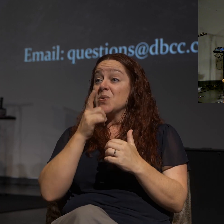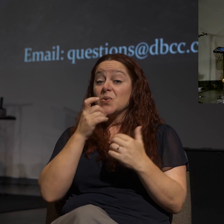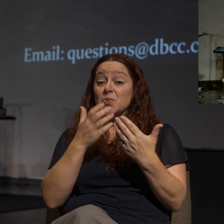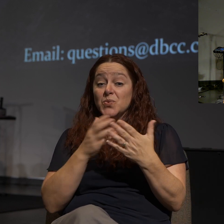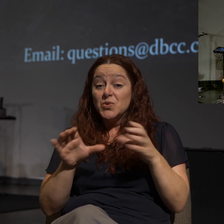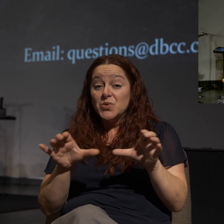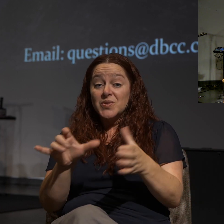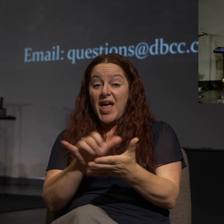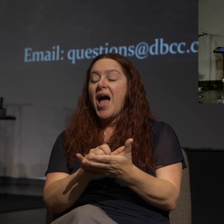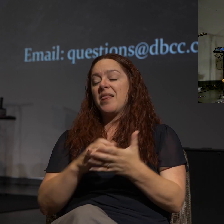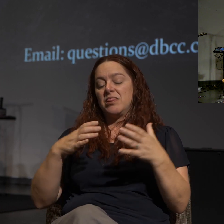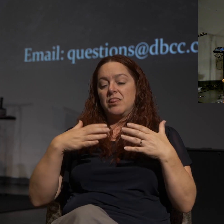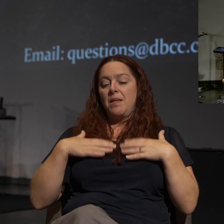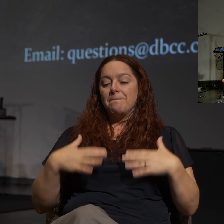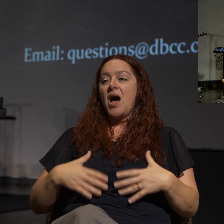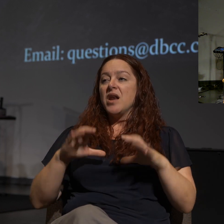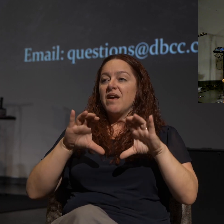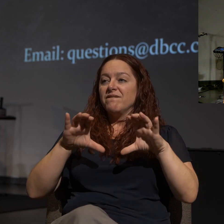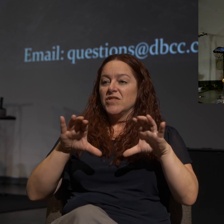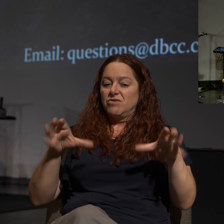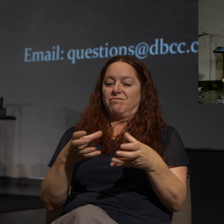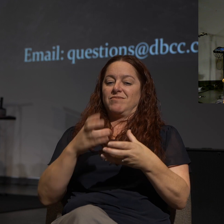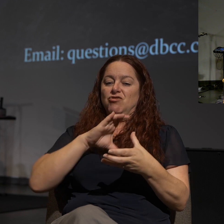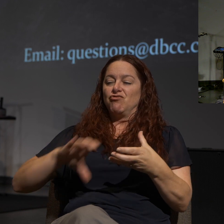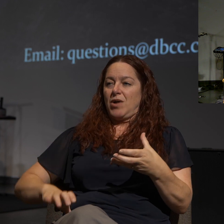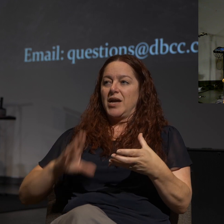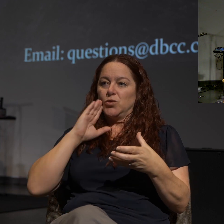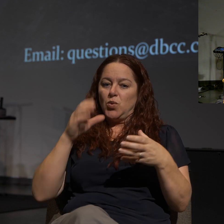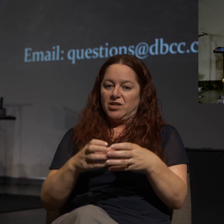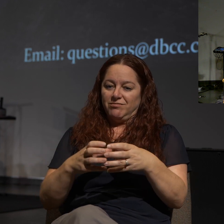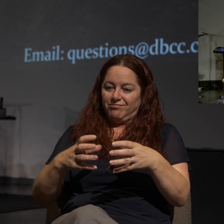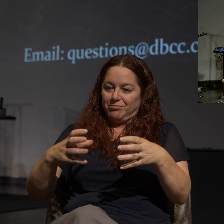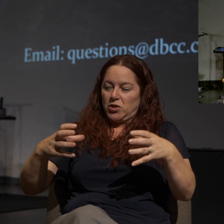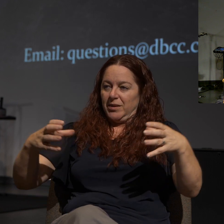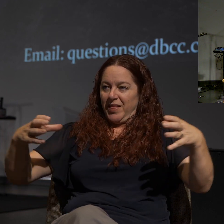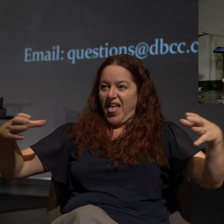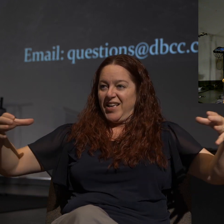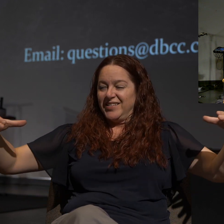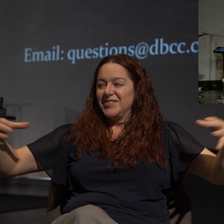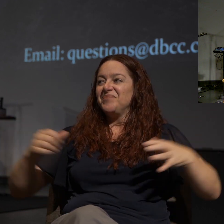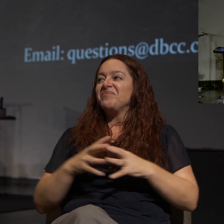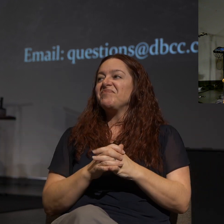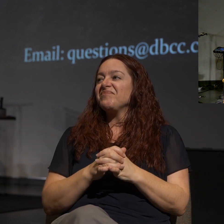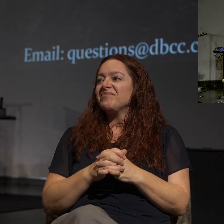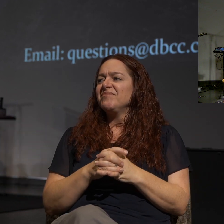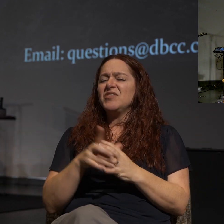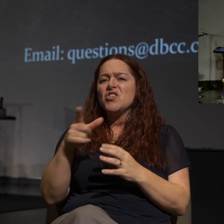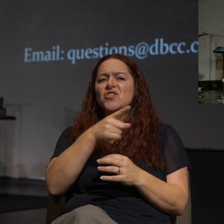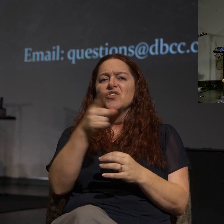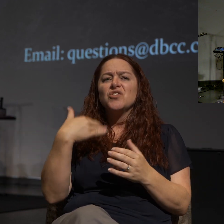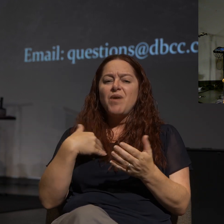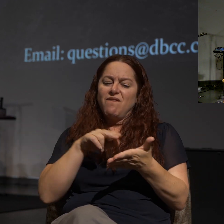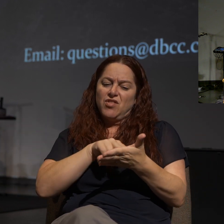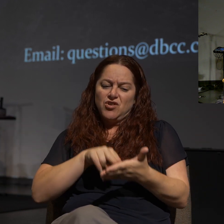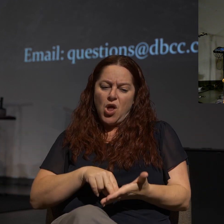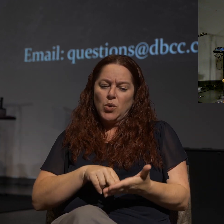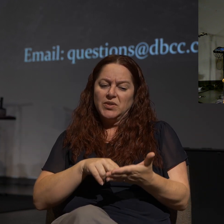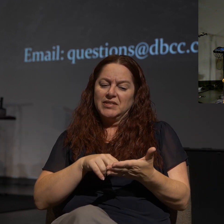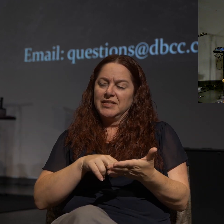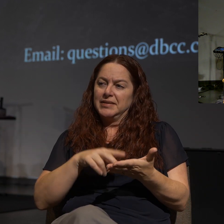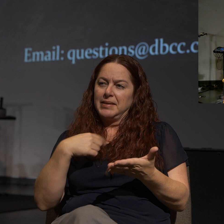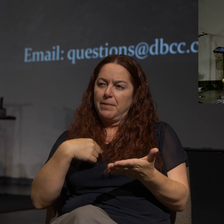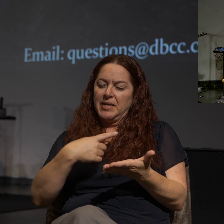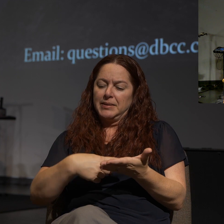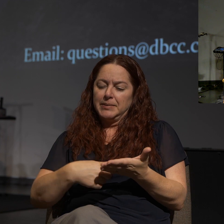multiply. All right, a few final thoughts and you have your notes in front of you but just let me walk through them just real quickly here at the end.